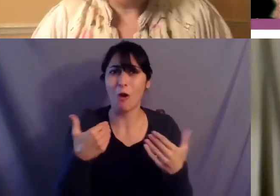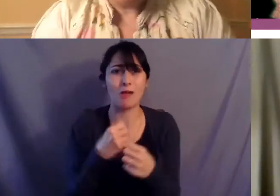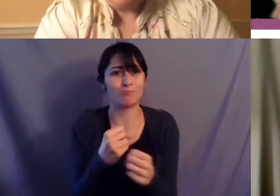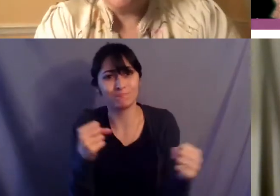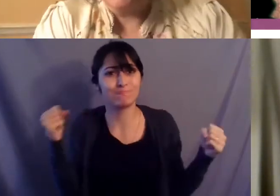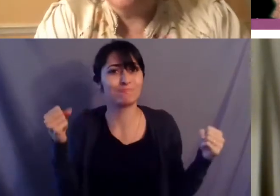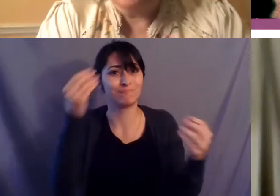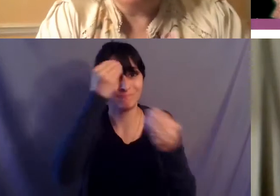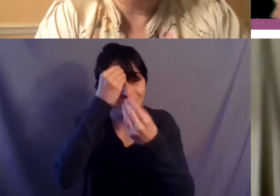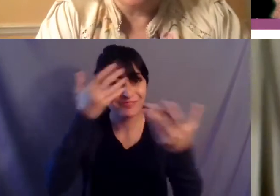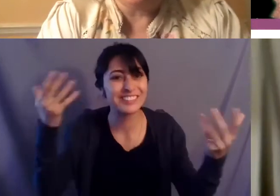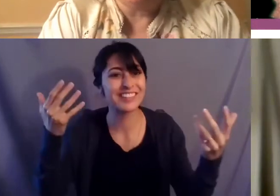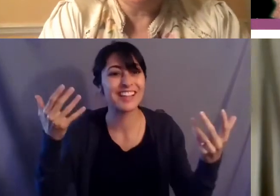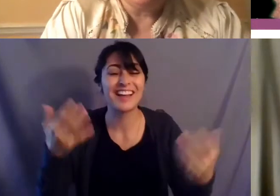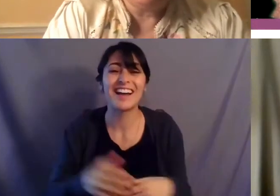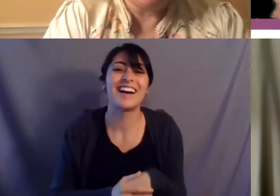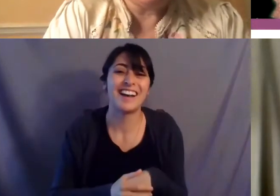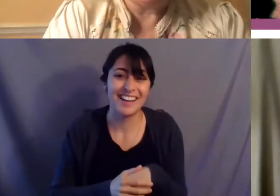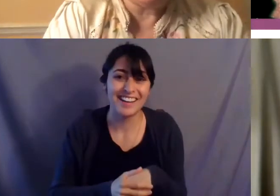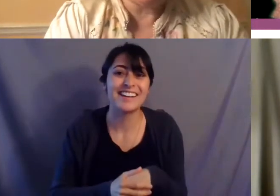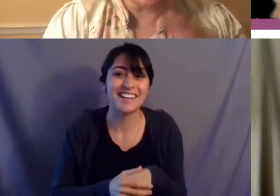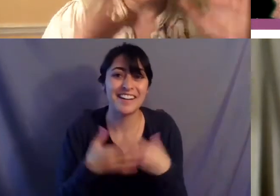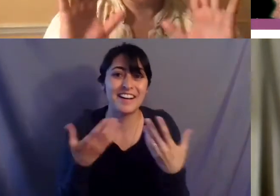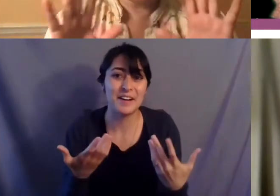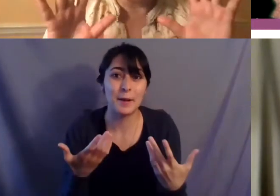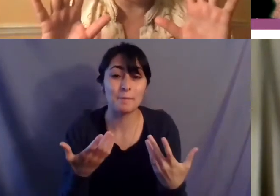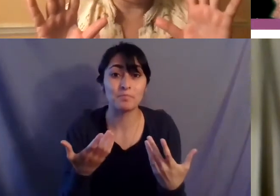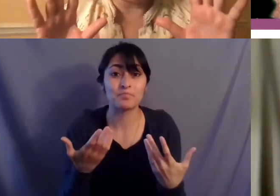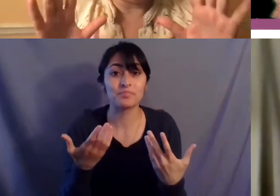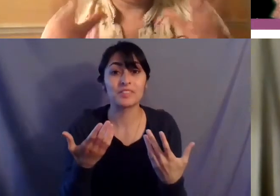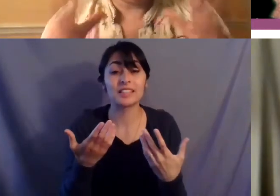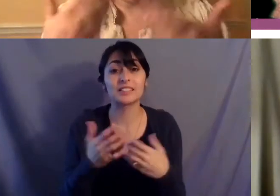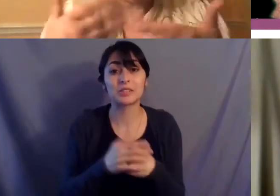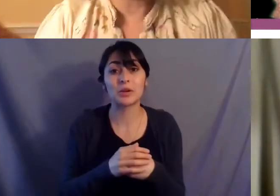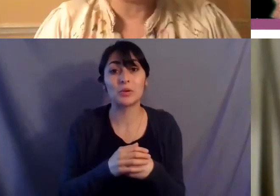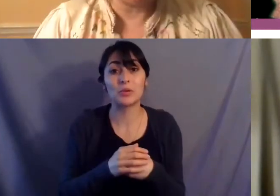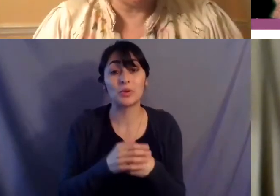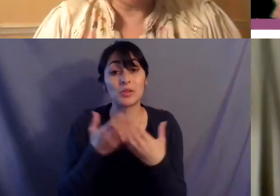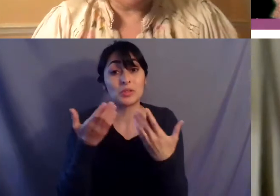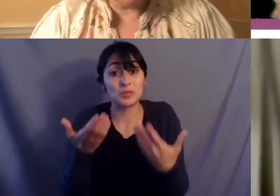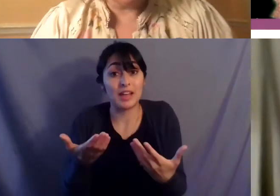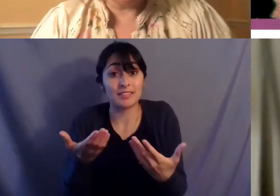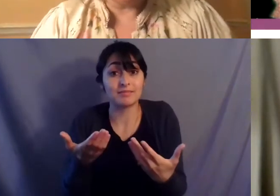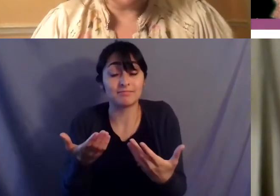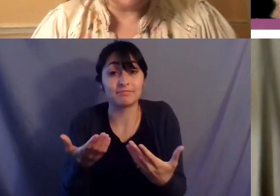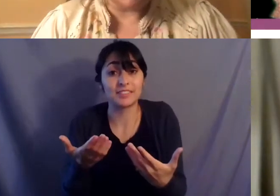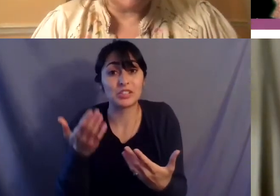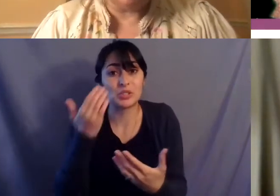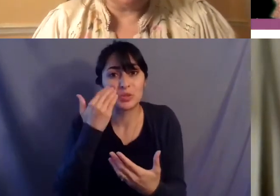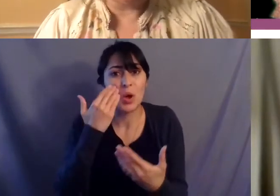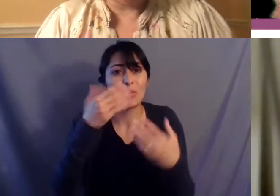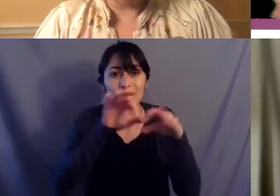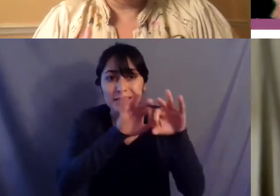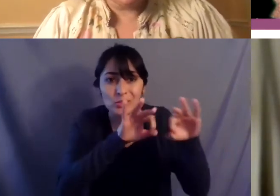and um that's really where those so that's where the the impetus for the degrees